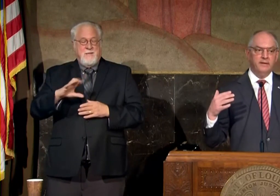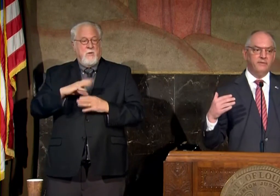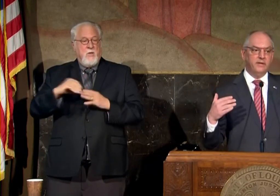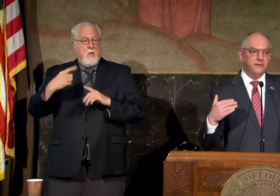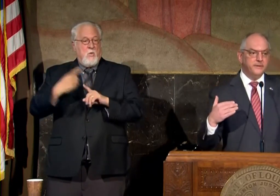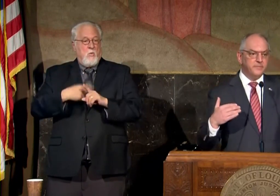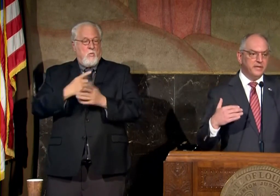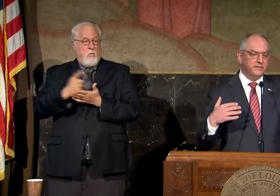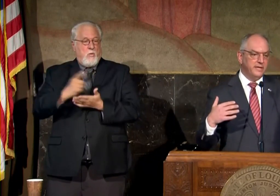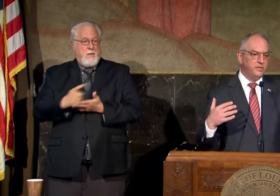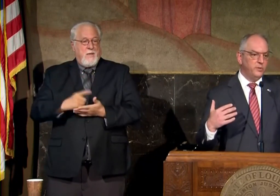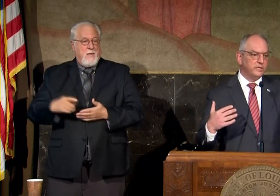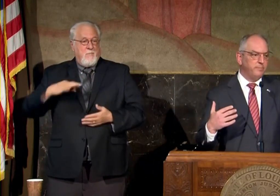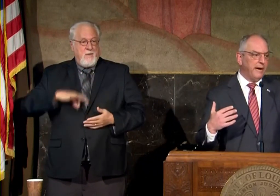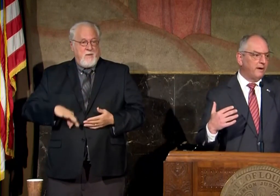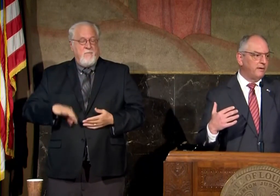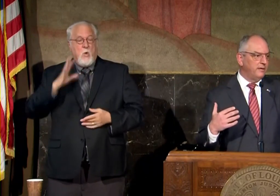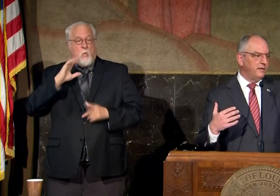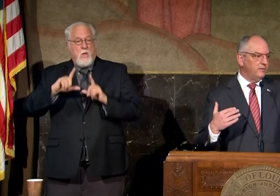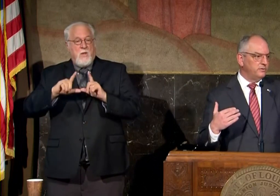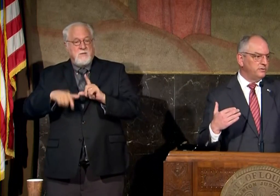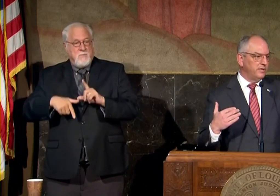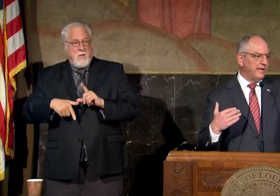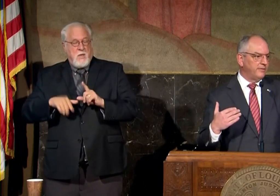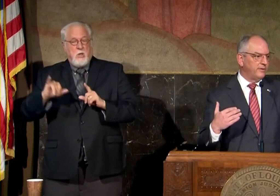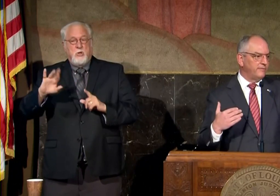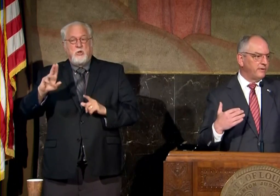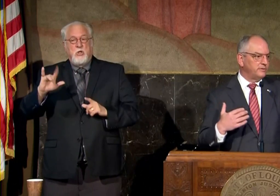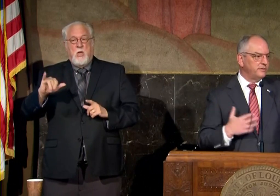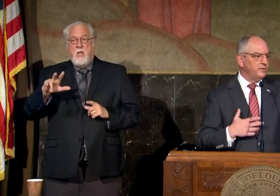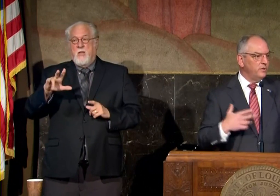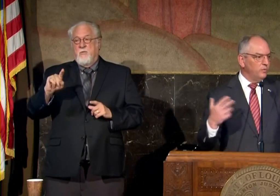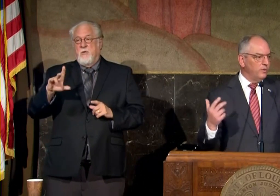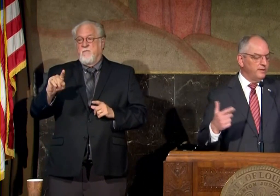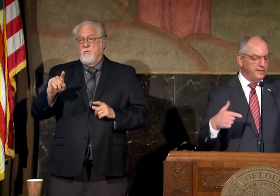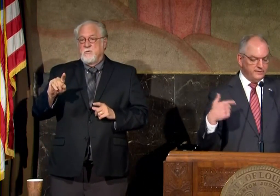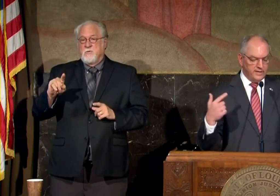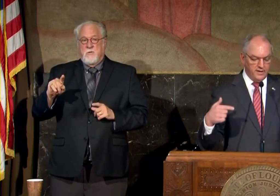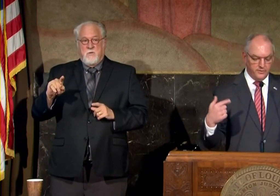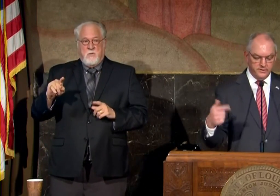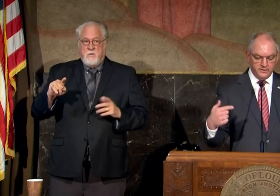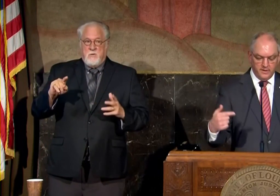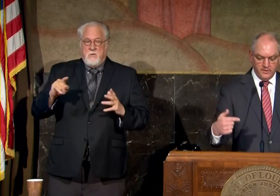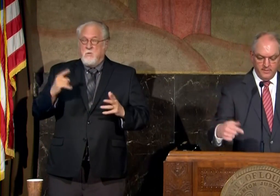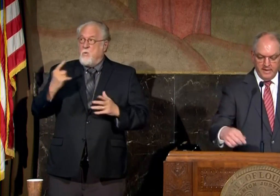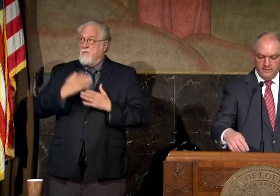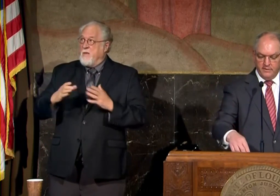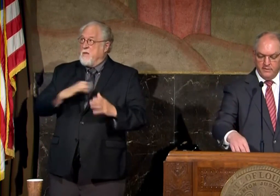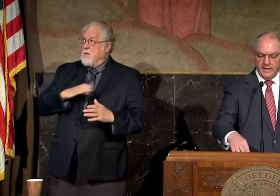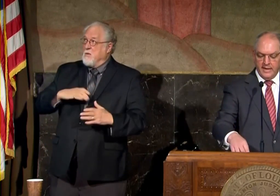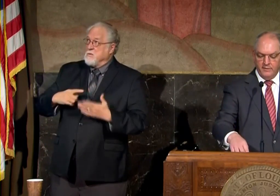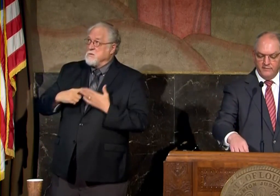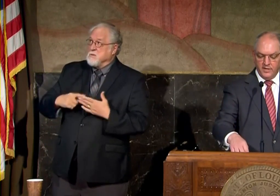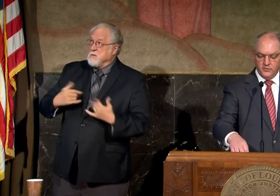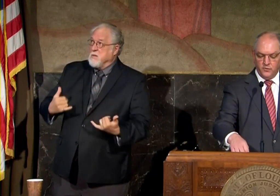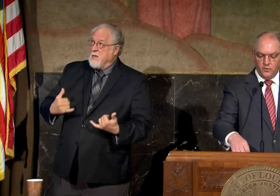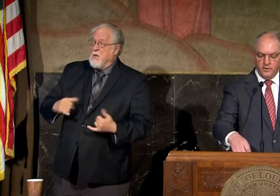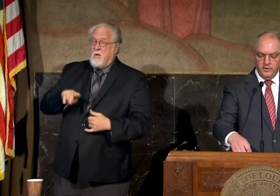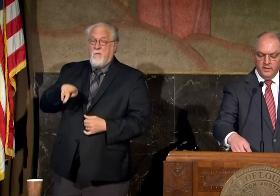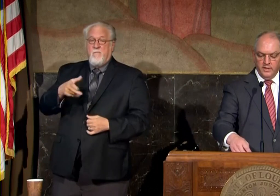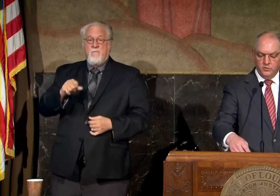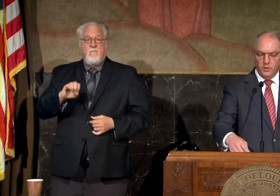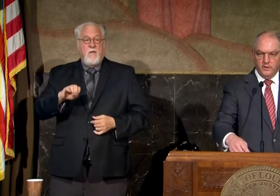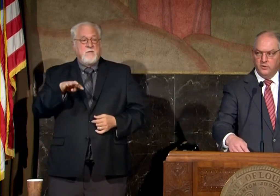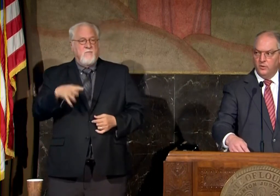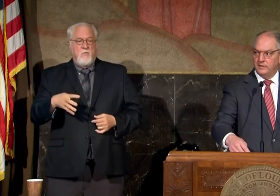benefit is set to expire on july 31st one of the things that congress is talking about right now in phase four